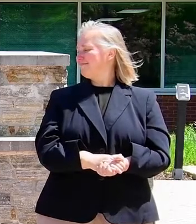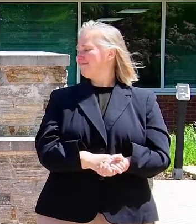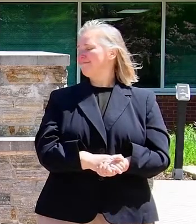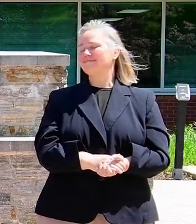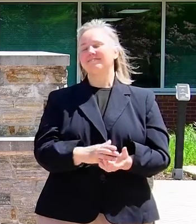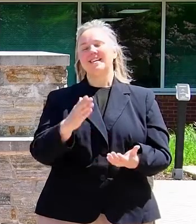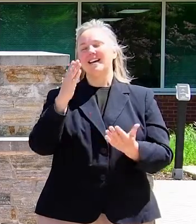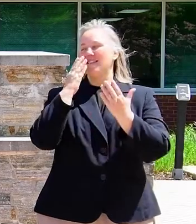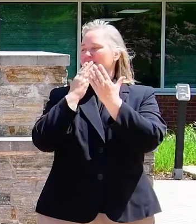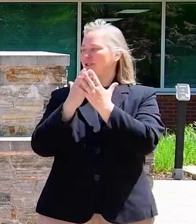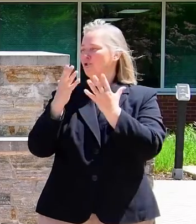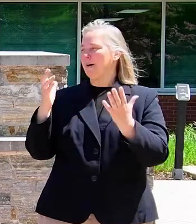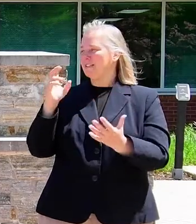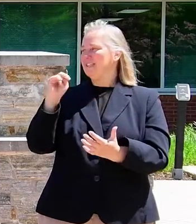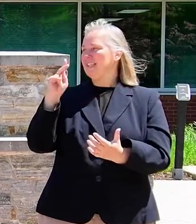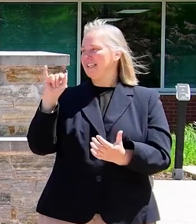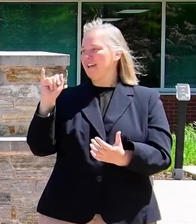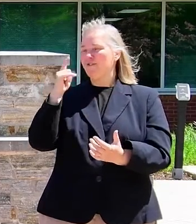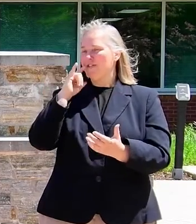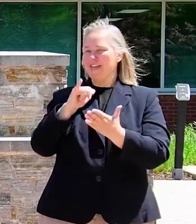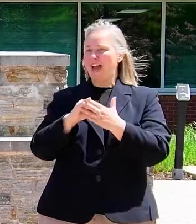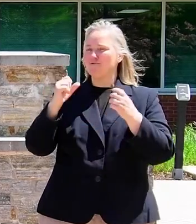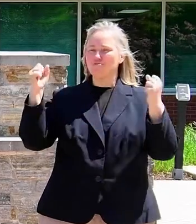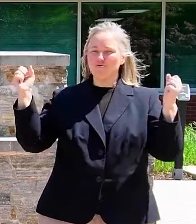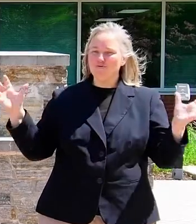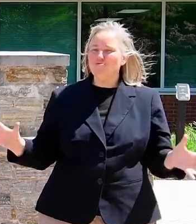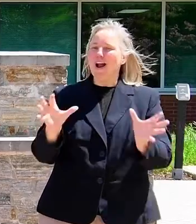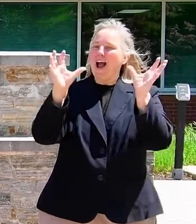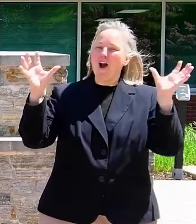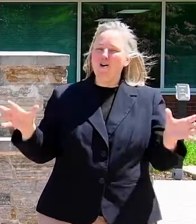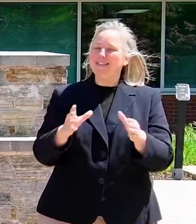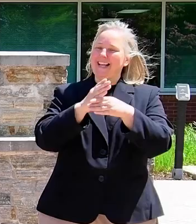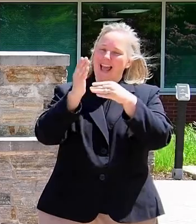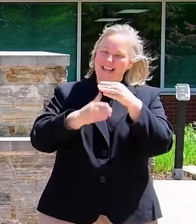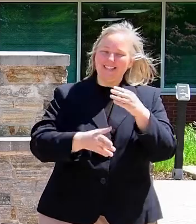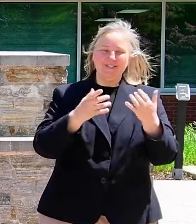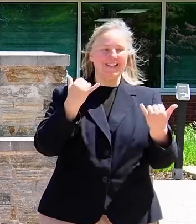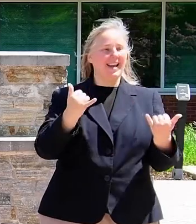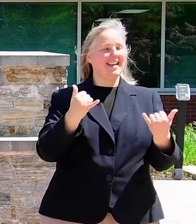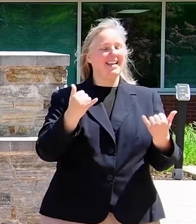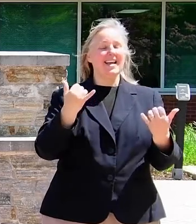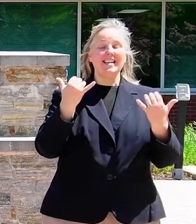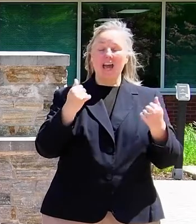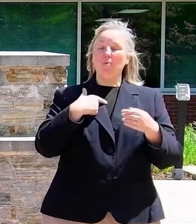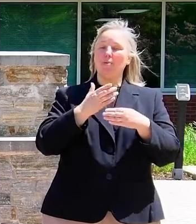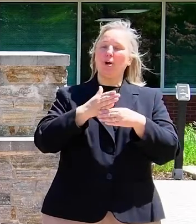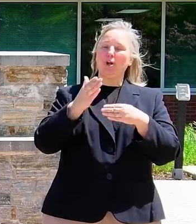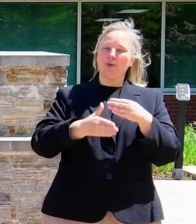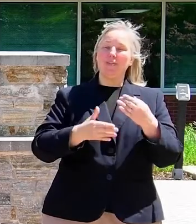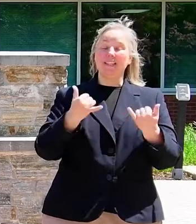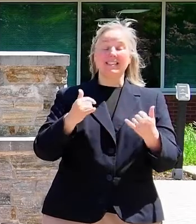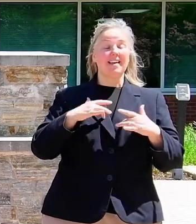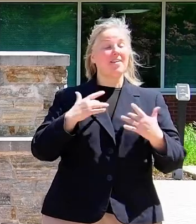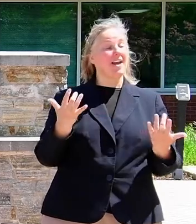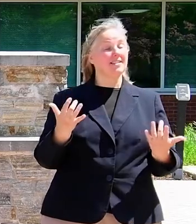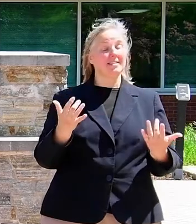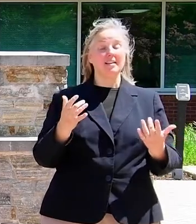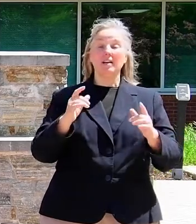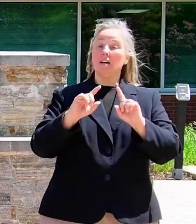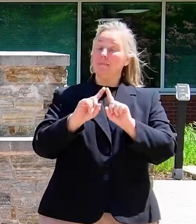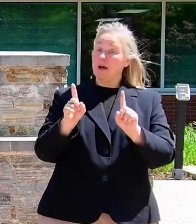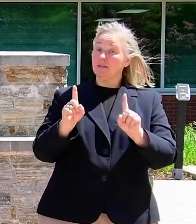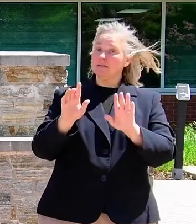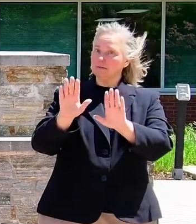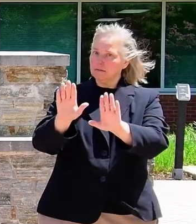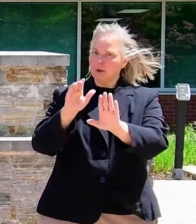Thank you so much, Nikki, for that rousing ending we have here. We're going to conclude this event, but